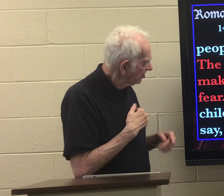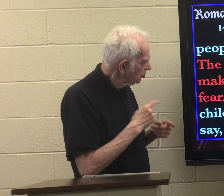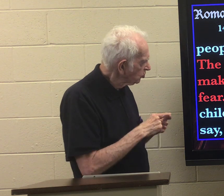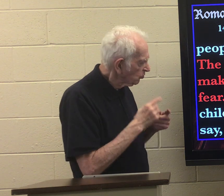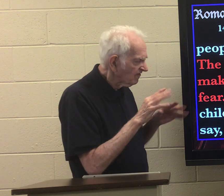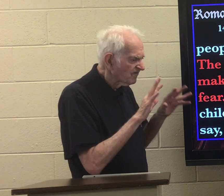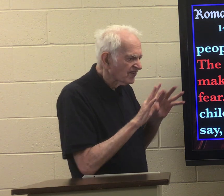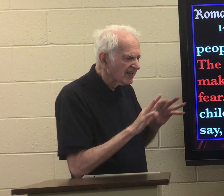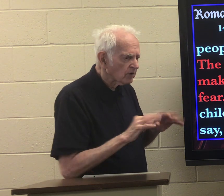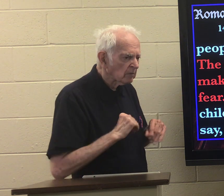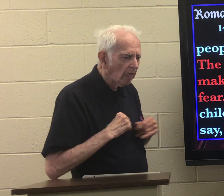causes us to fear